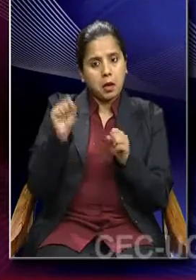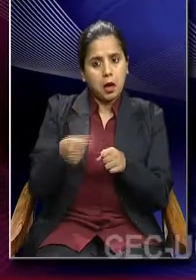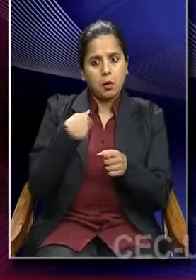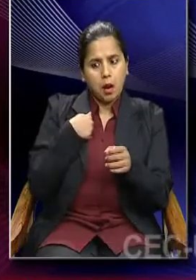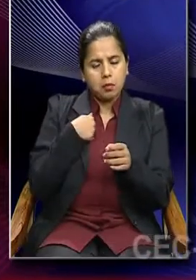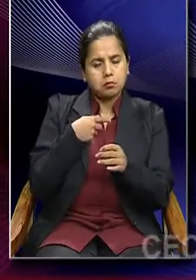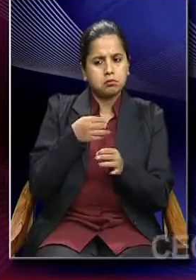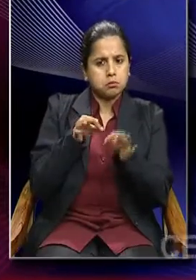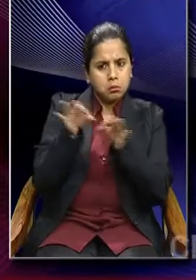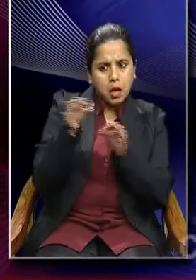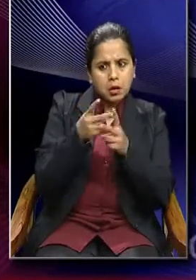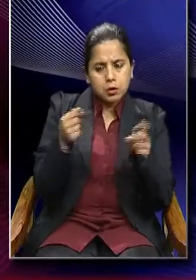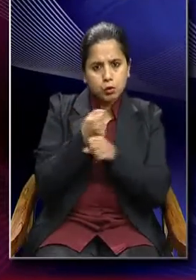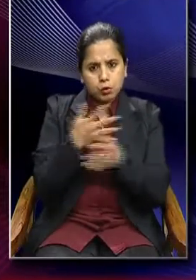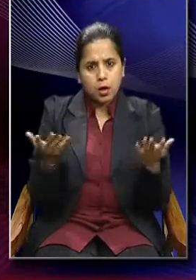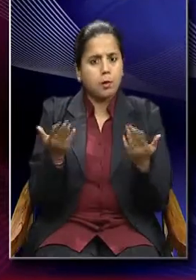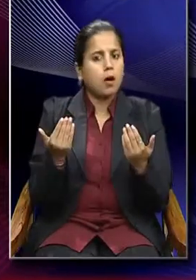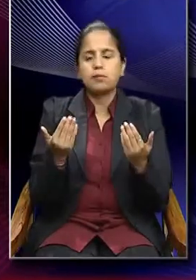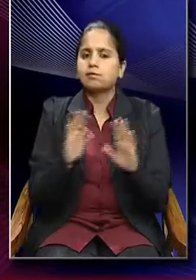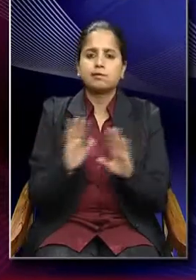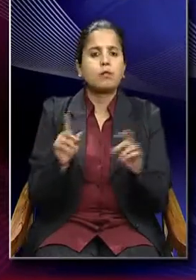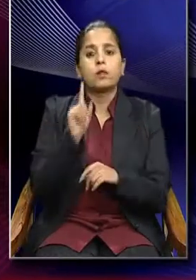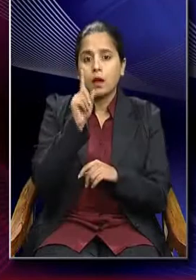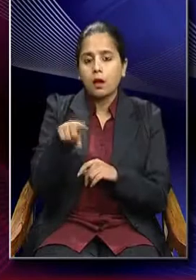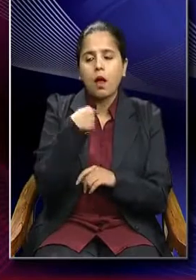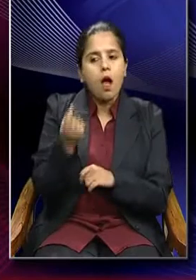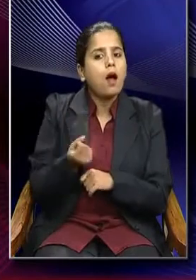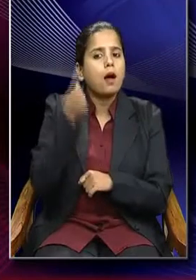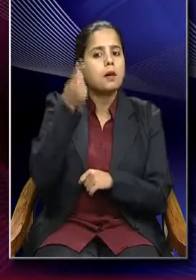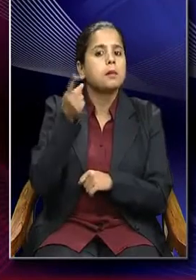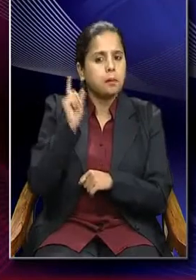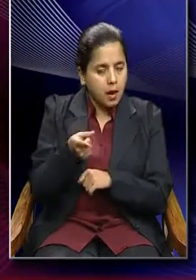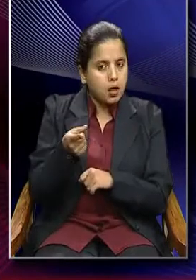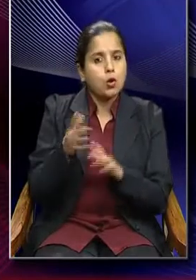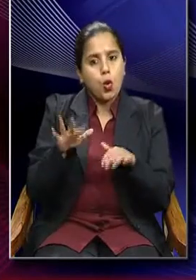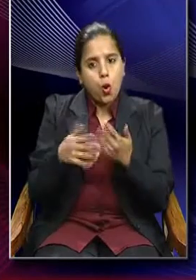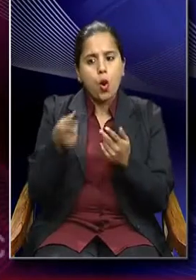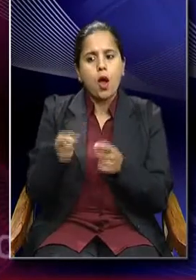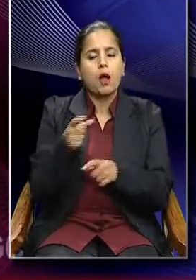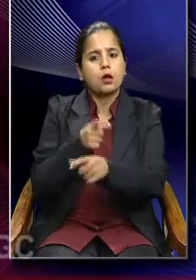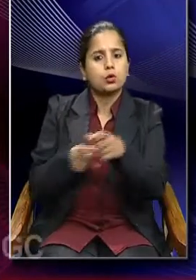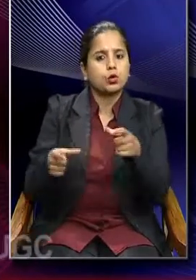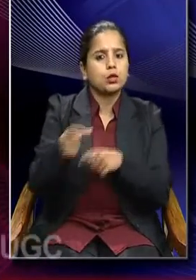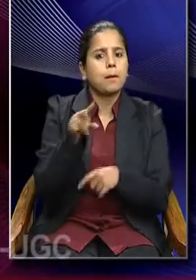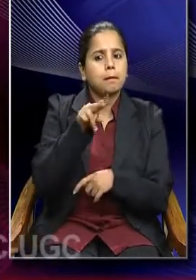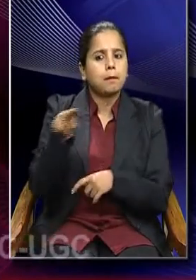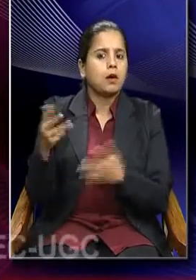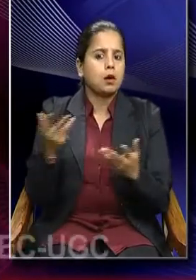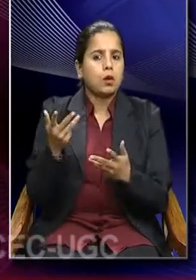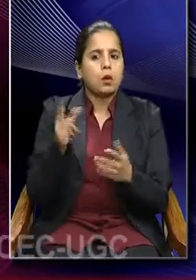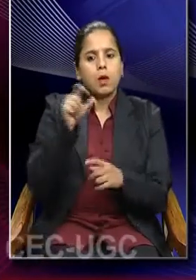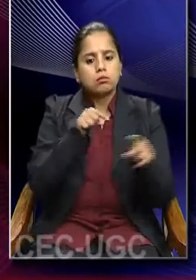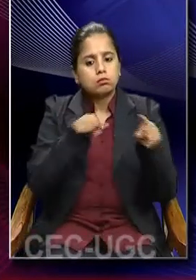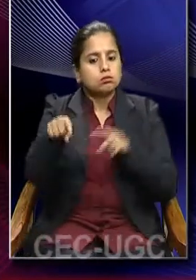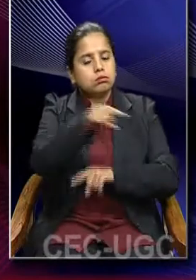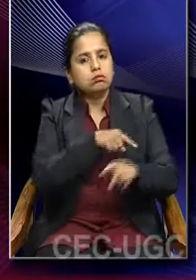not out there to be generalized but to be understood and to exchange the meaning among each other.